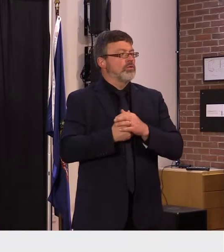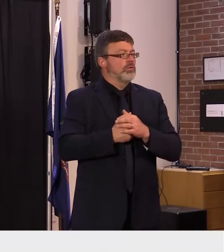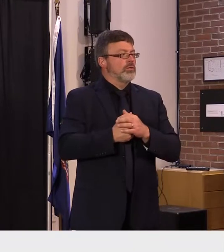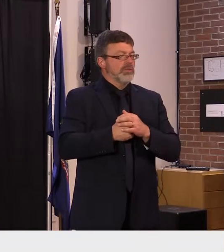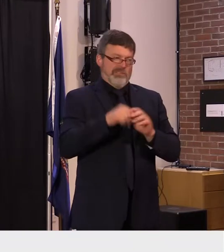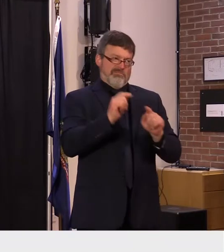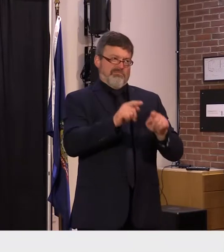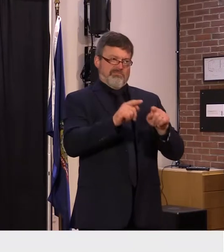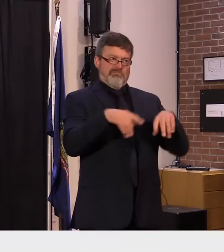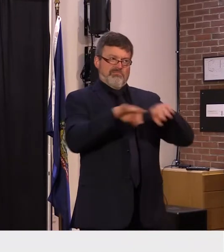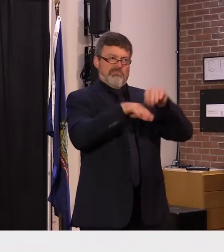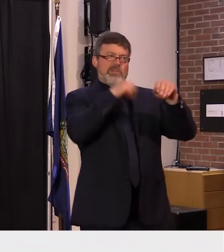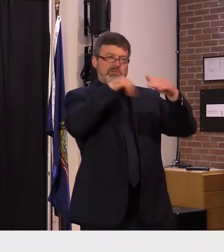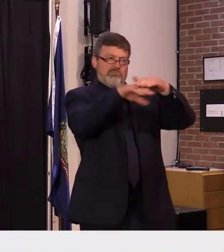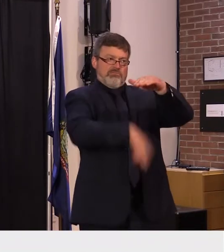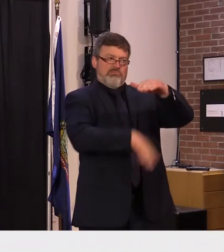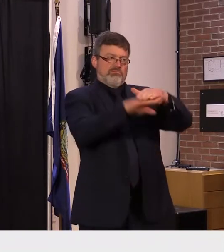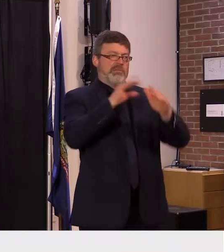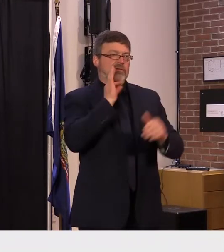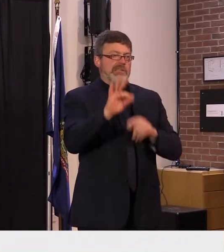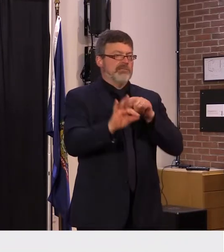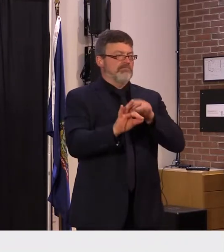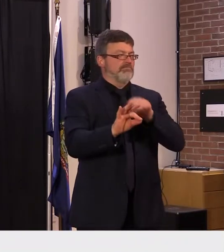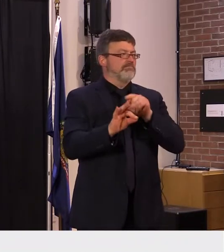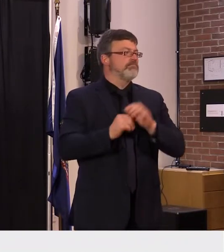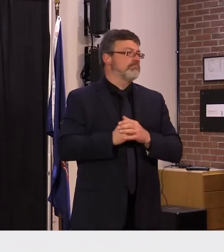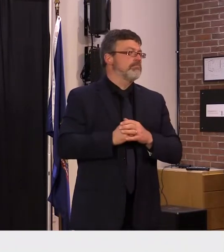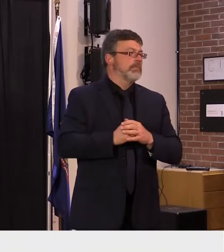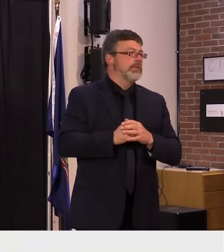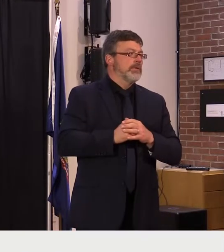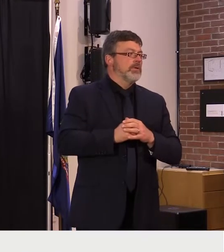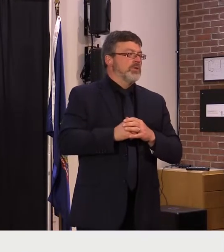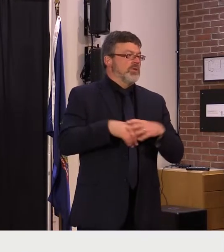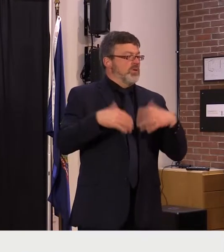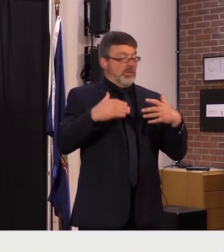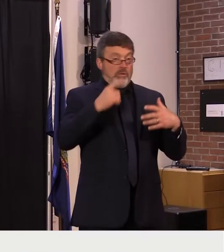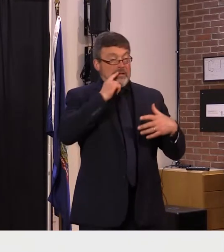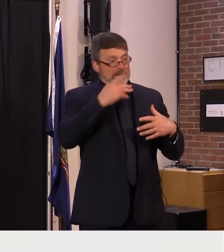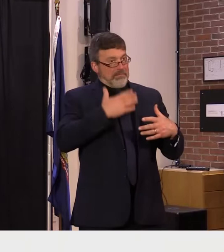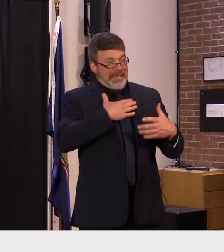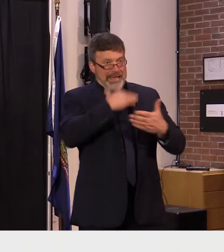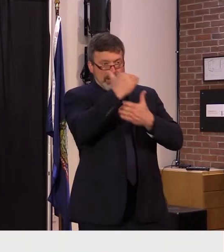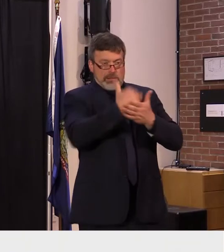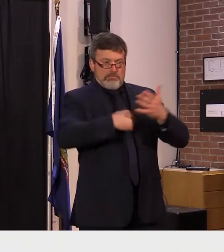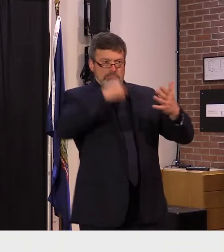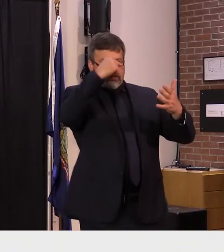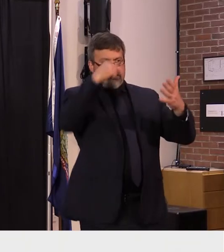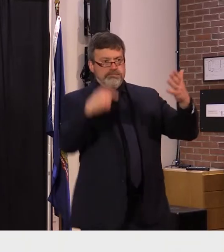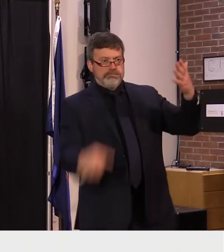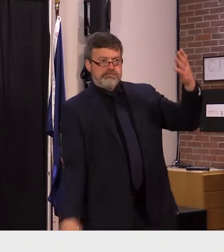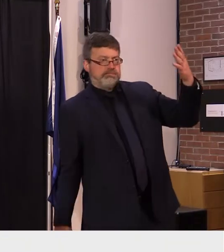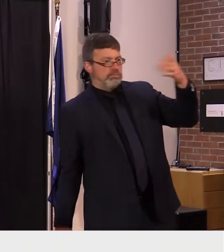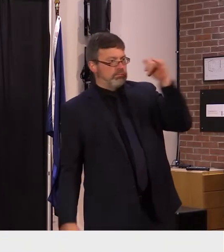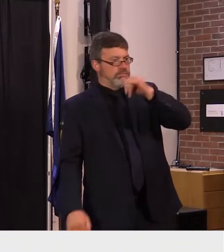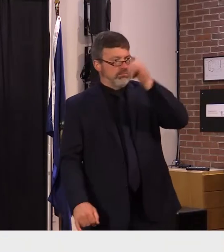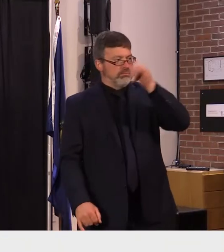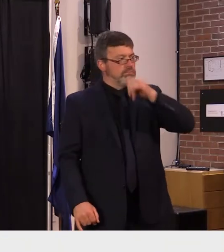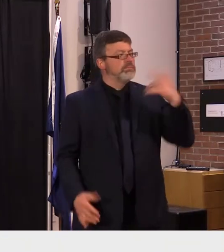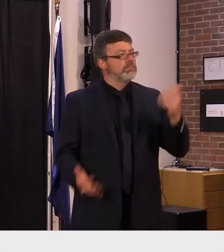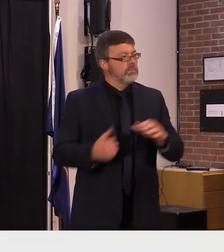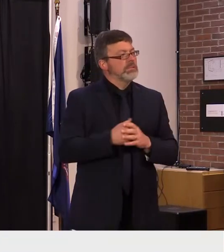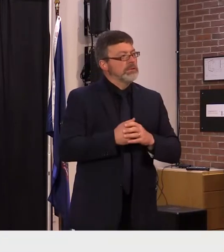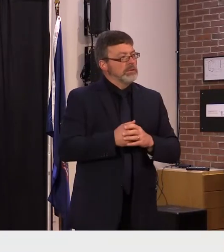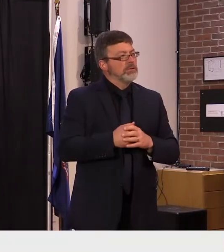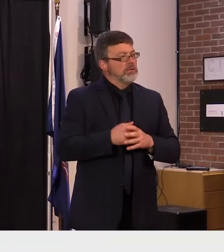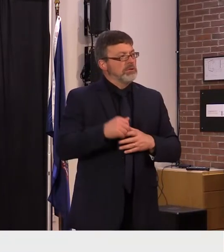we have all the metrics i just listed in hand now but we are hoping to generate more granular information through the school district